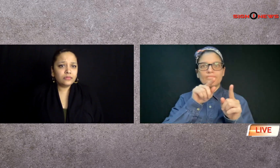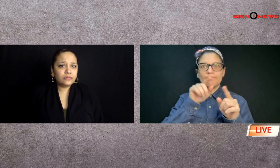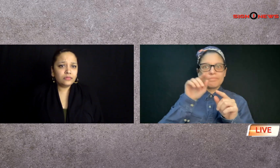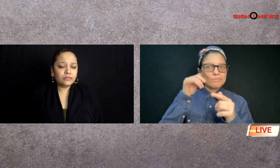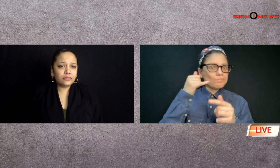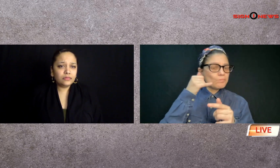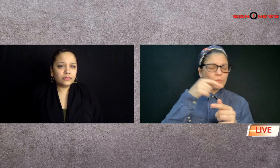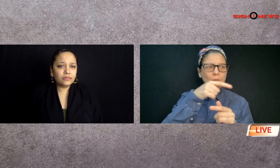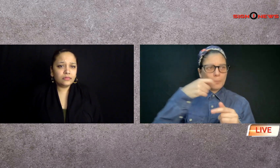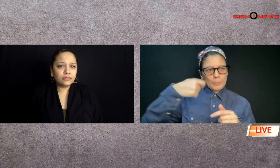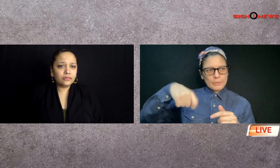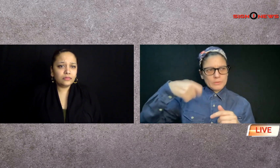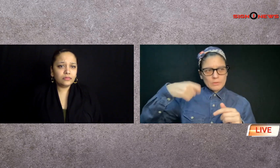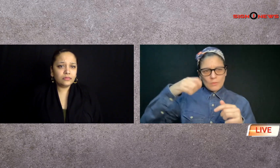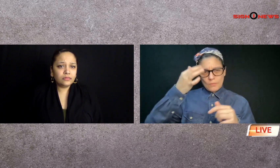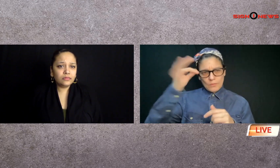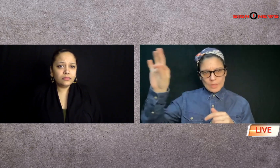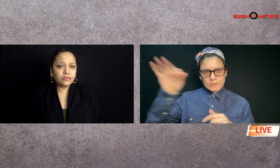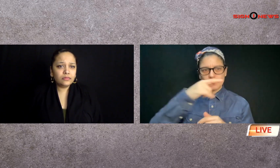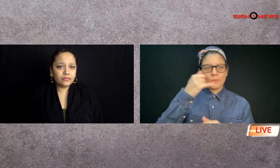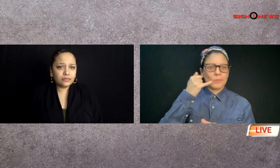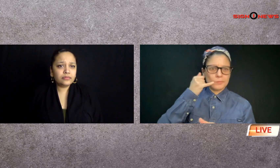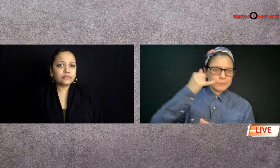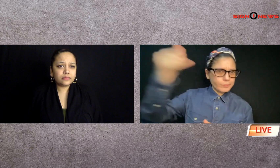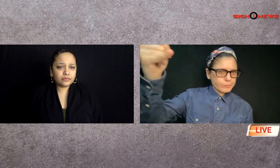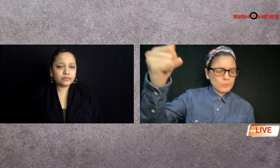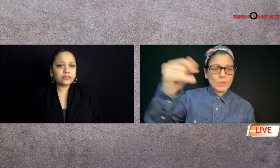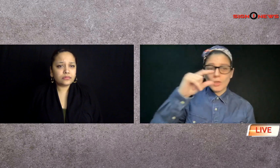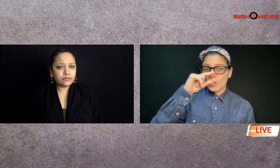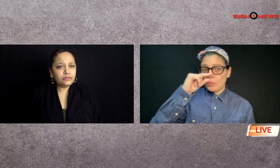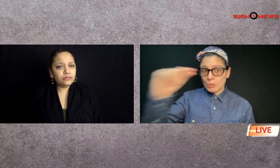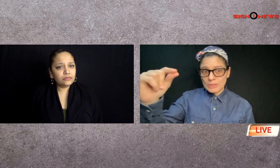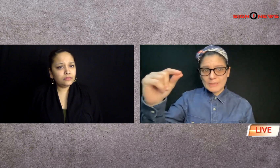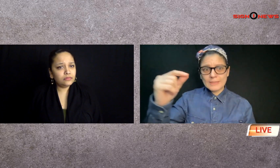now well this morning French president